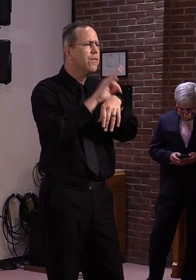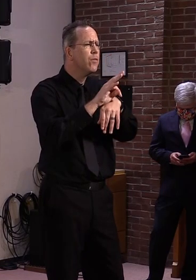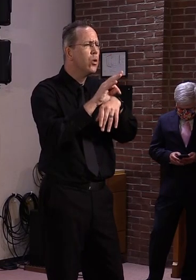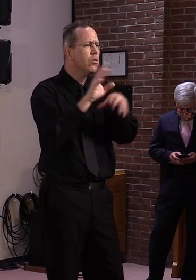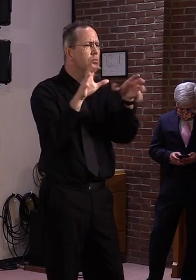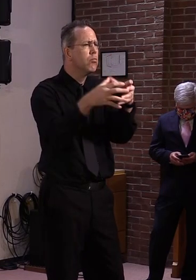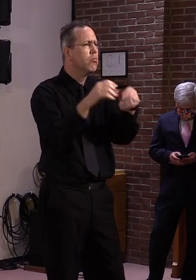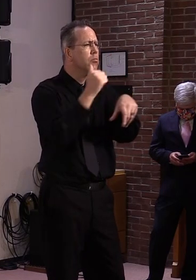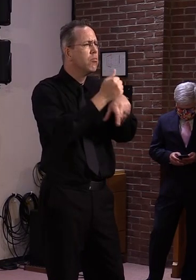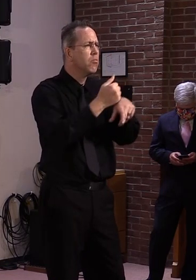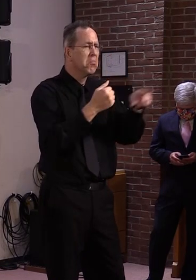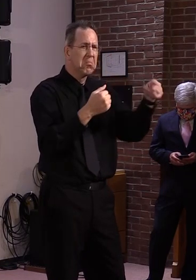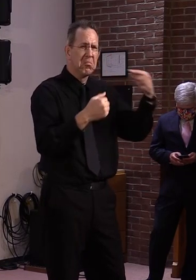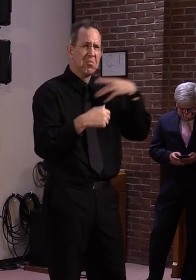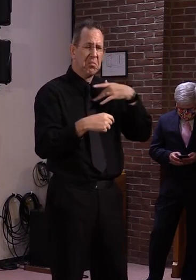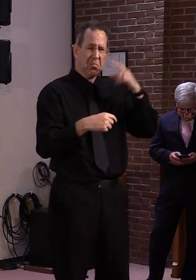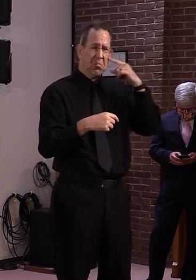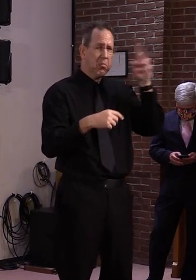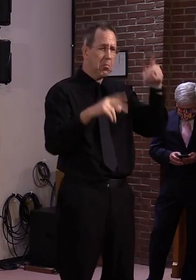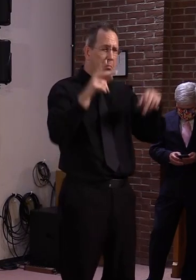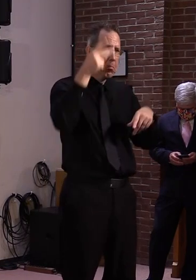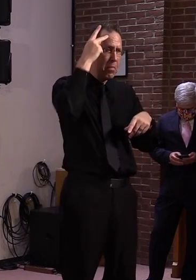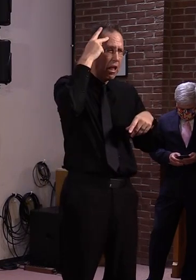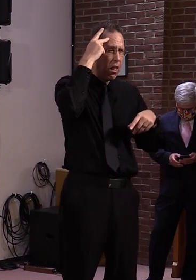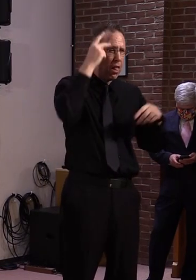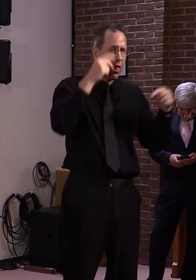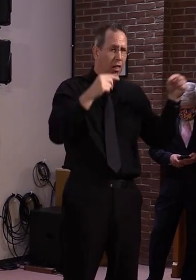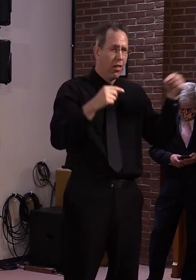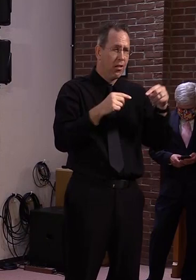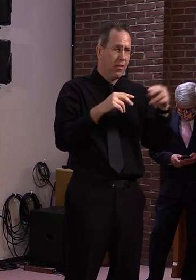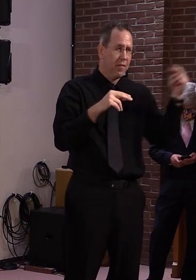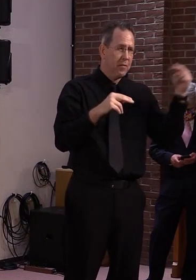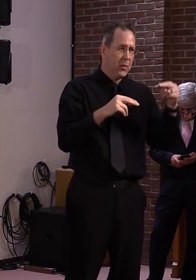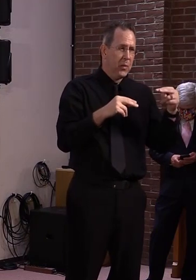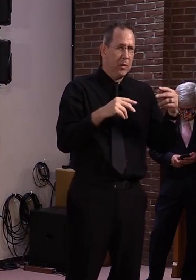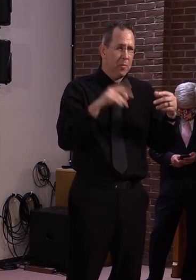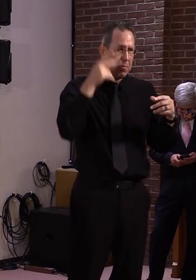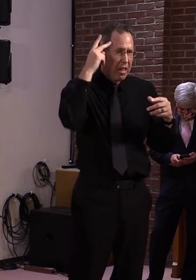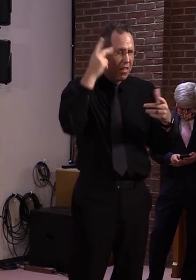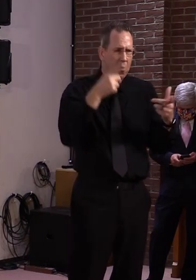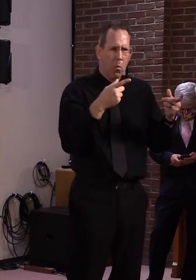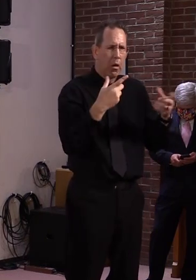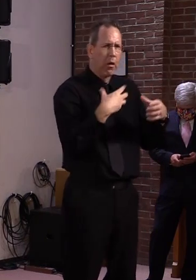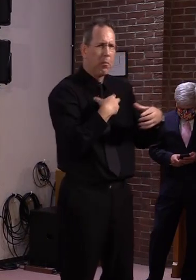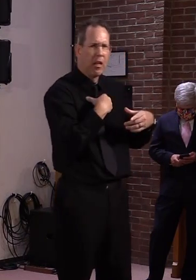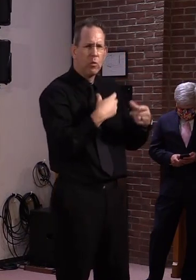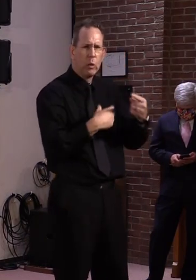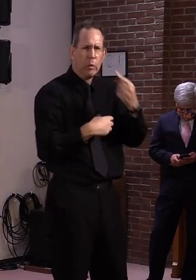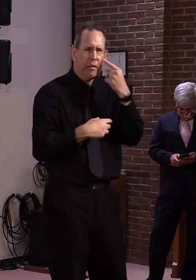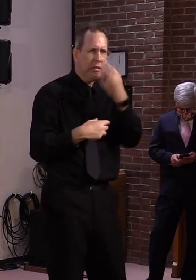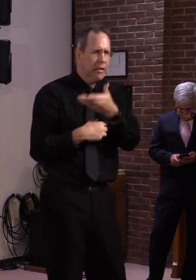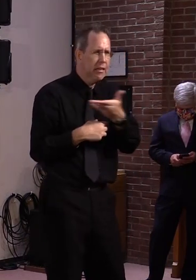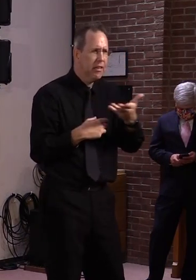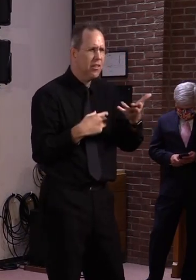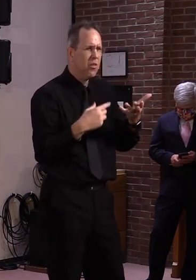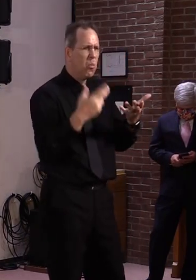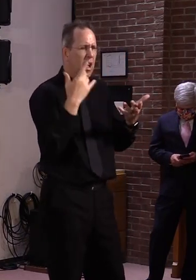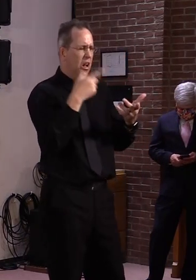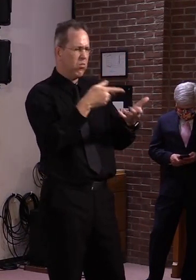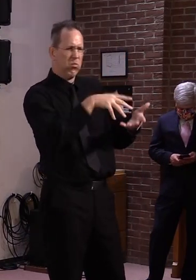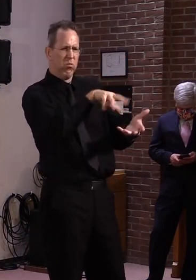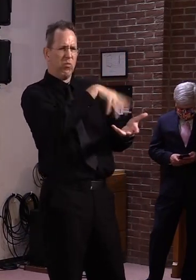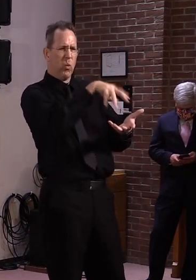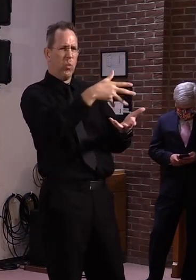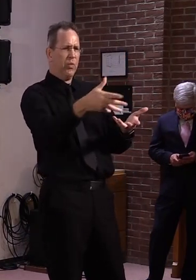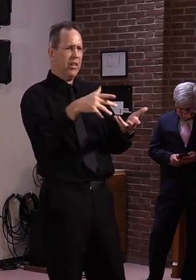weeks now. and to my knowledge, I don't believe the, the, uh, committees of jurisdiction, um, the education committees in the